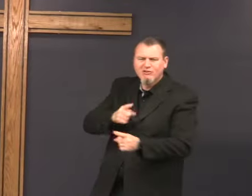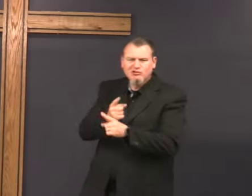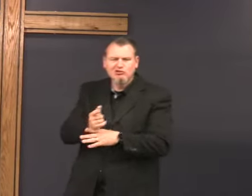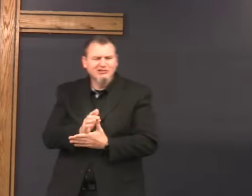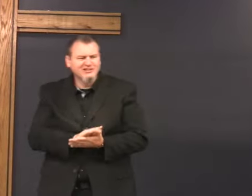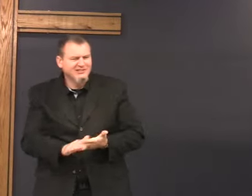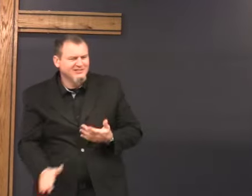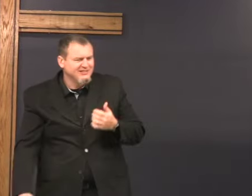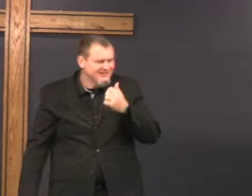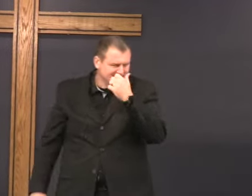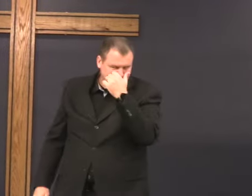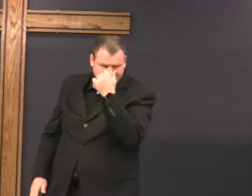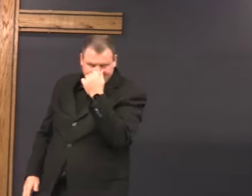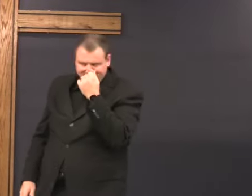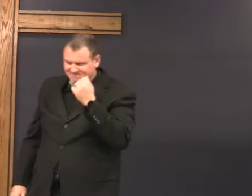So where do we find righteousness?